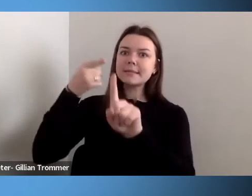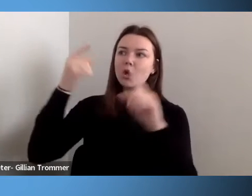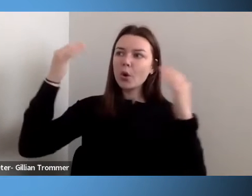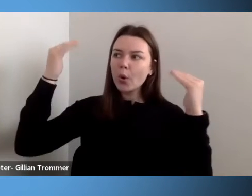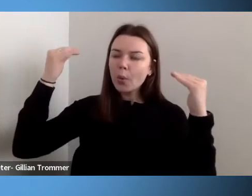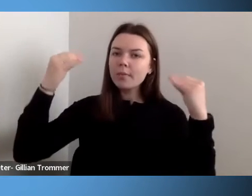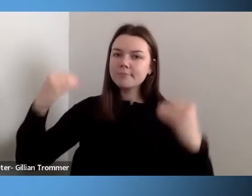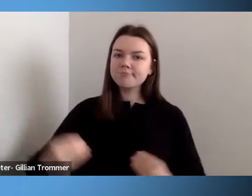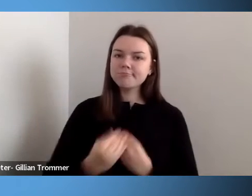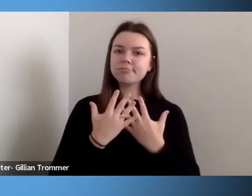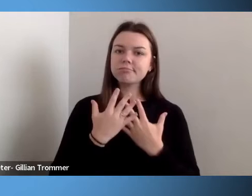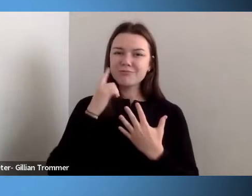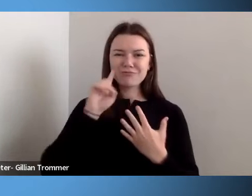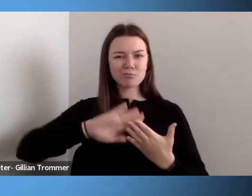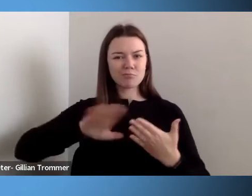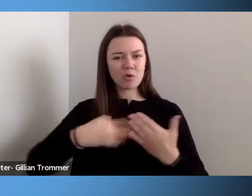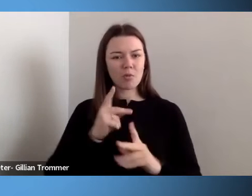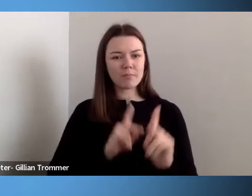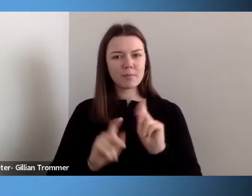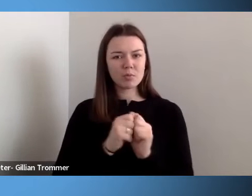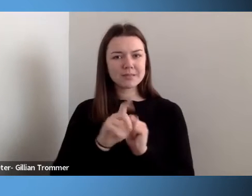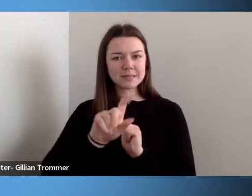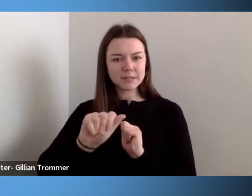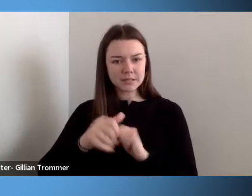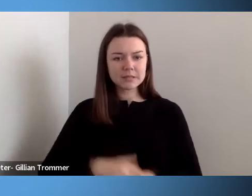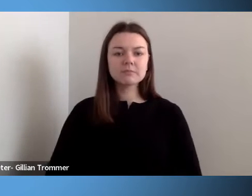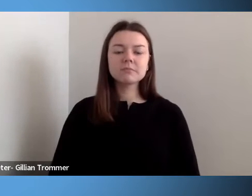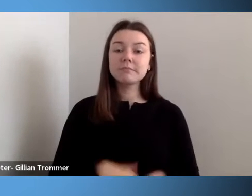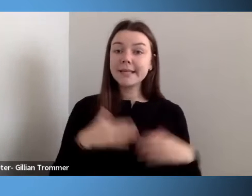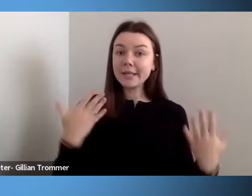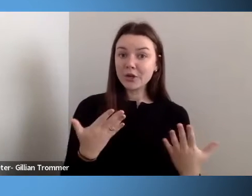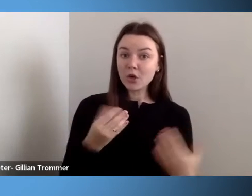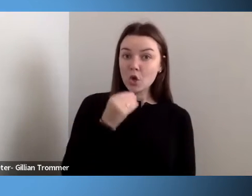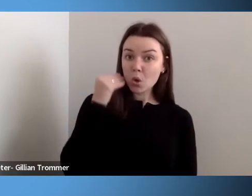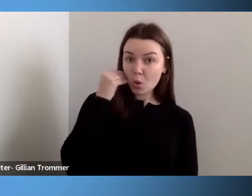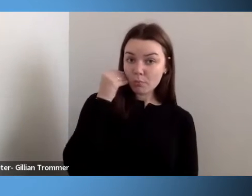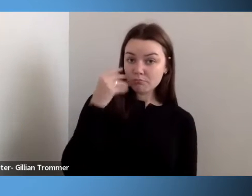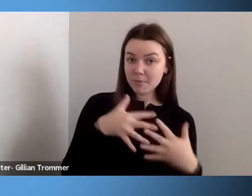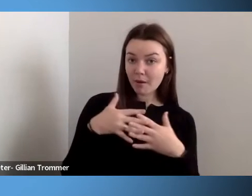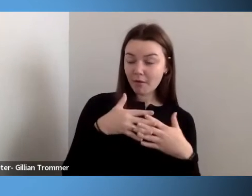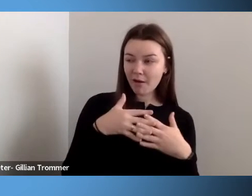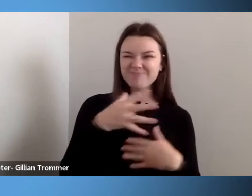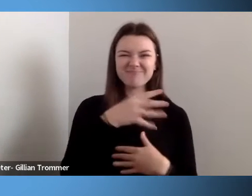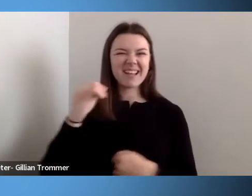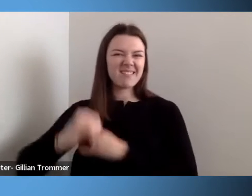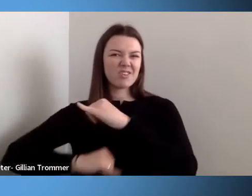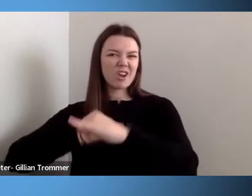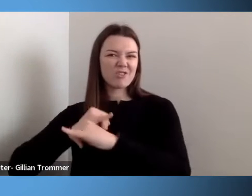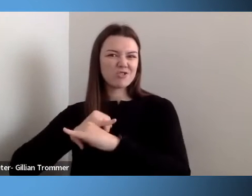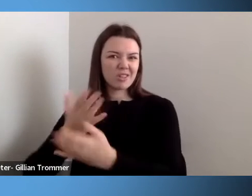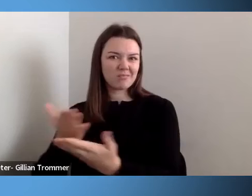disabilities here at home and internationally. It starts